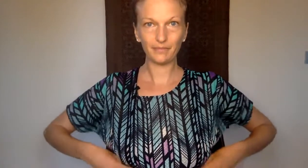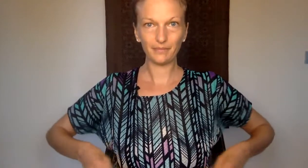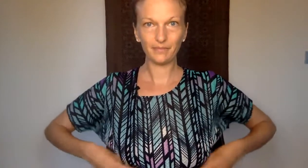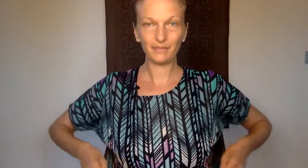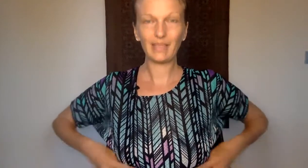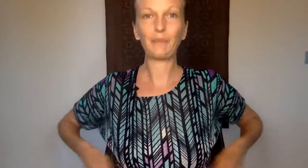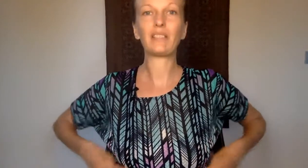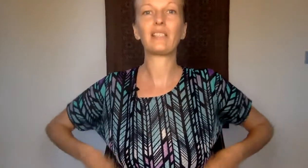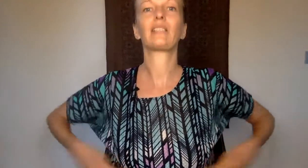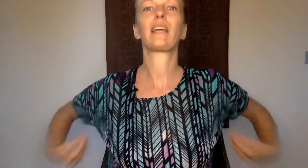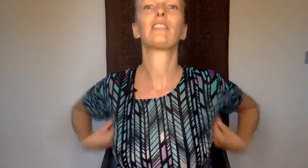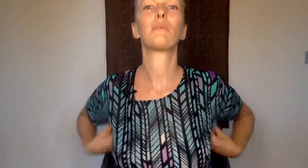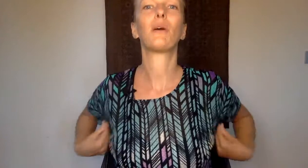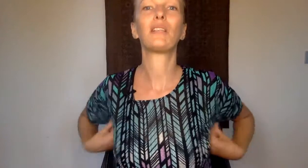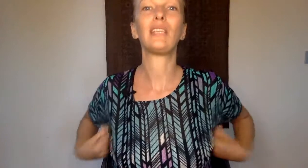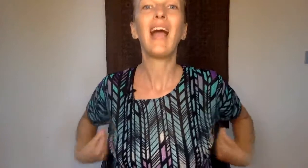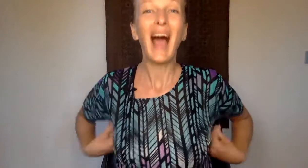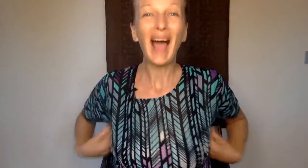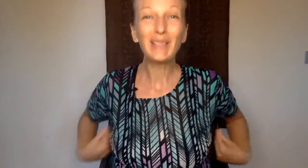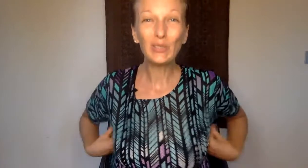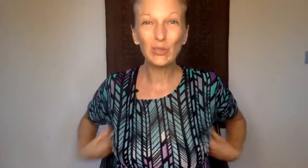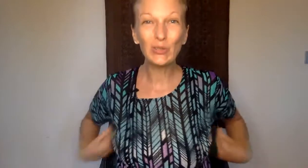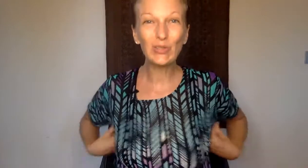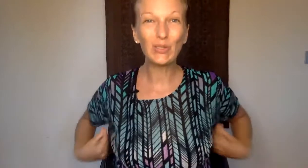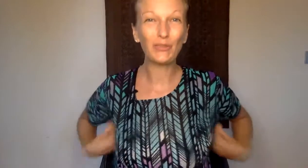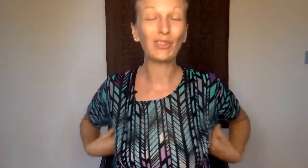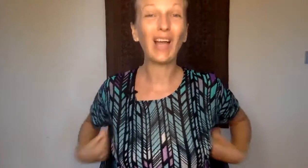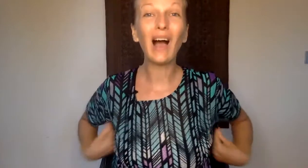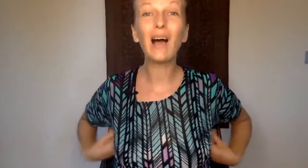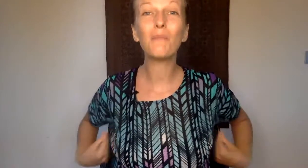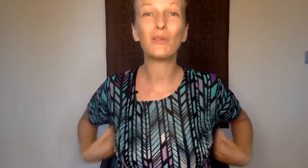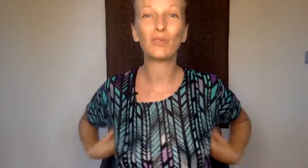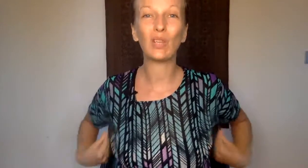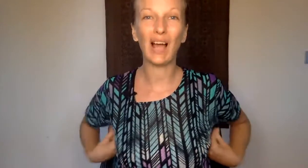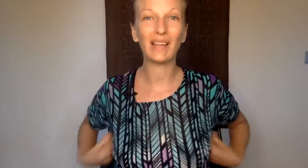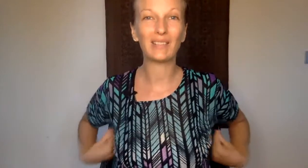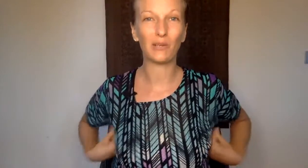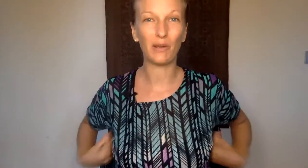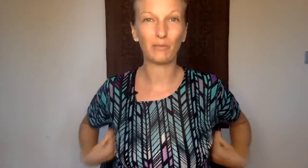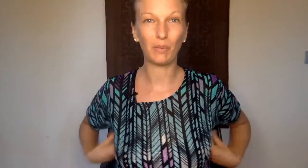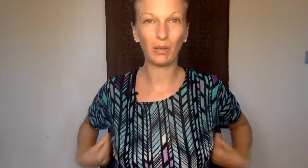Tapping to the side of the body. I choose to feel calm and relaxed around Bob.